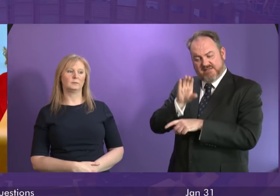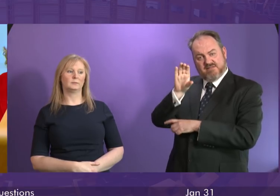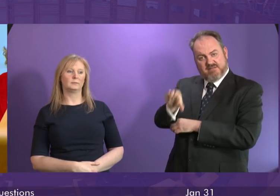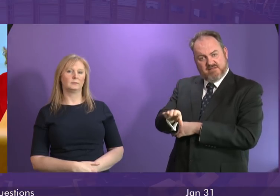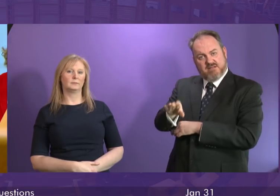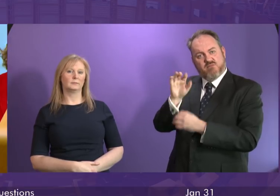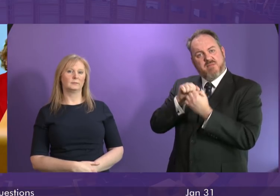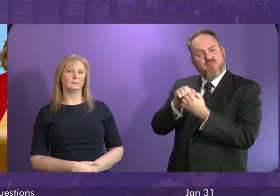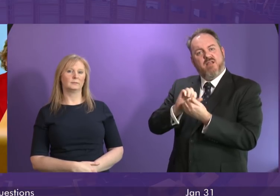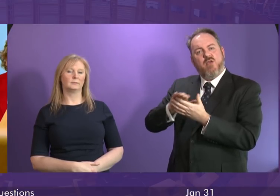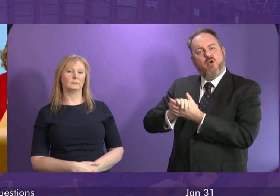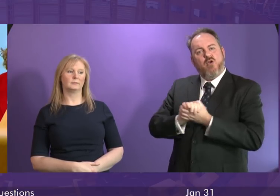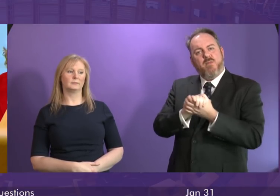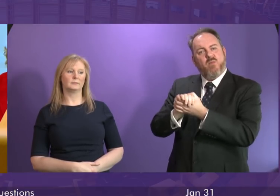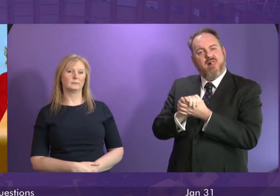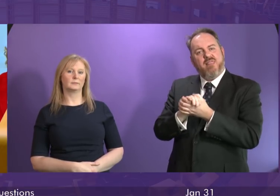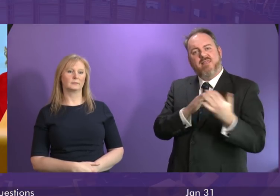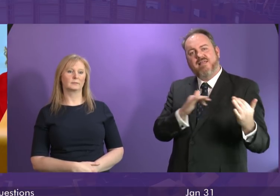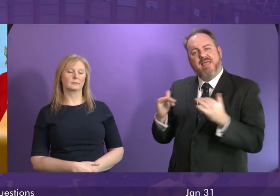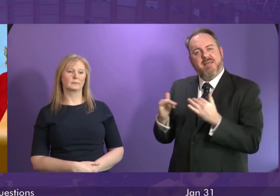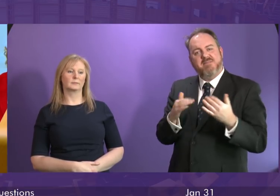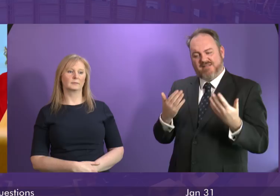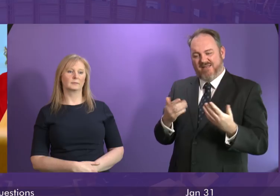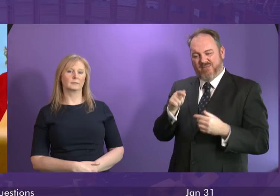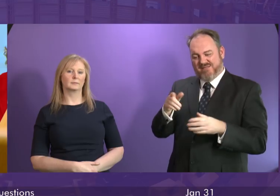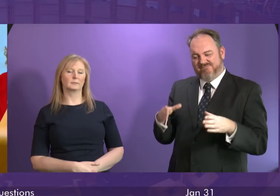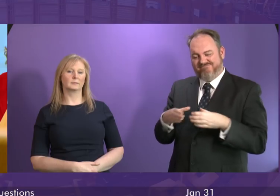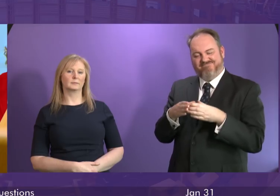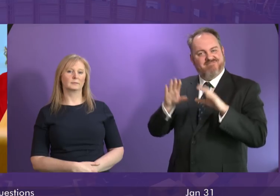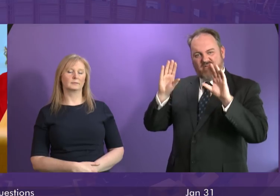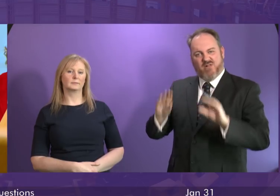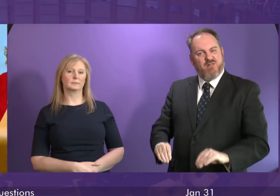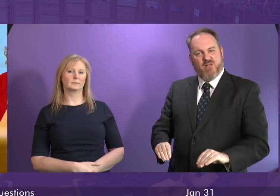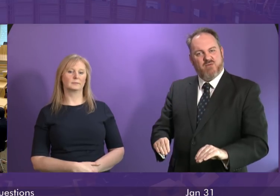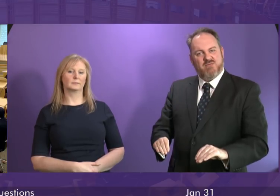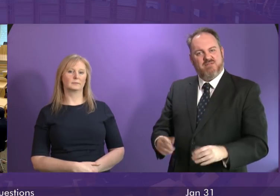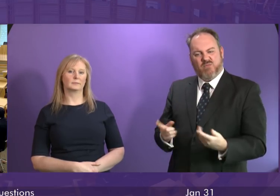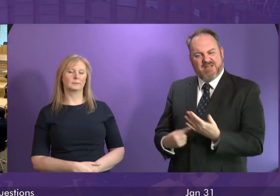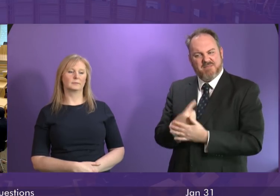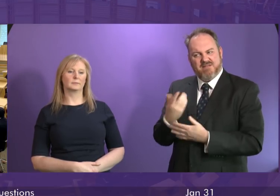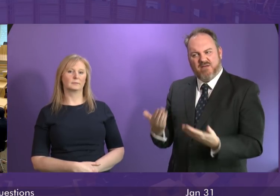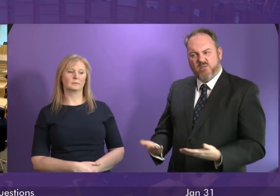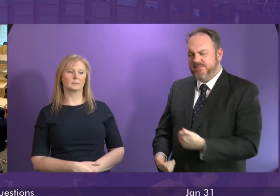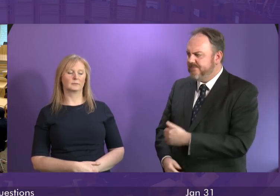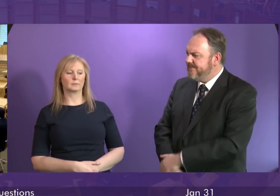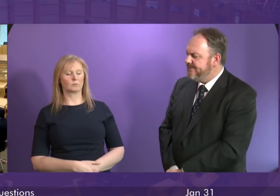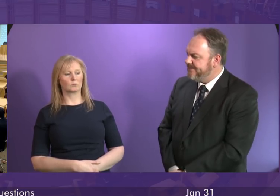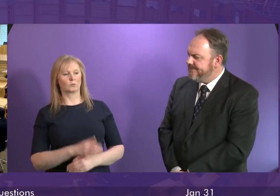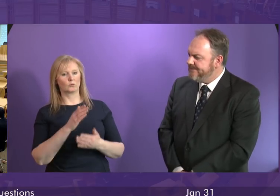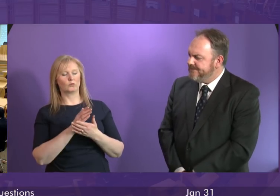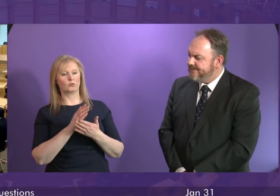Commonwealth Games which sadly has now closed as the trust has gone into administration First minister I was really